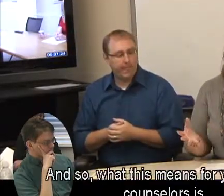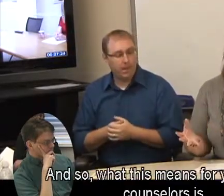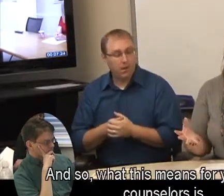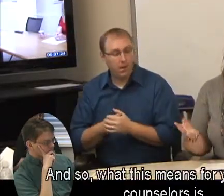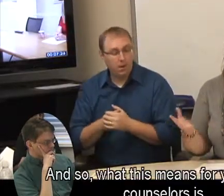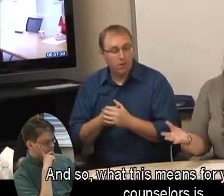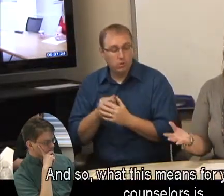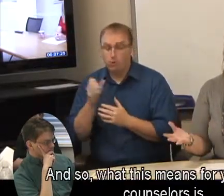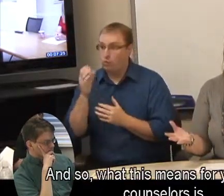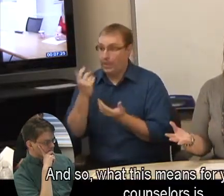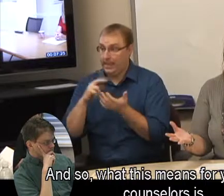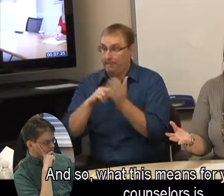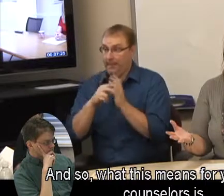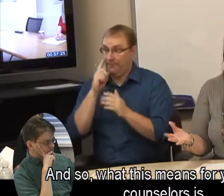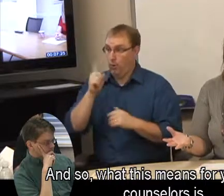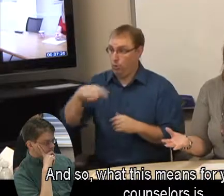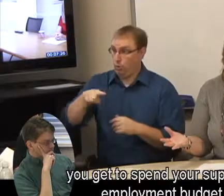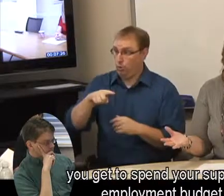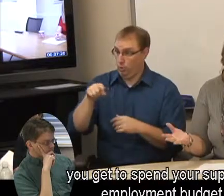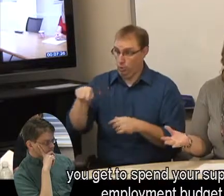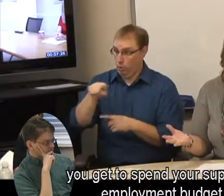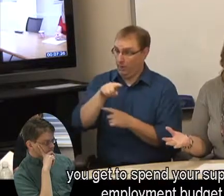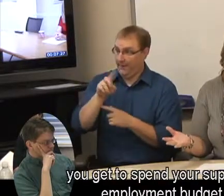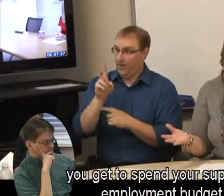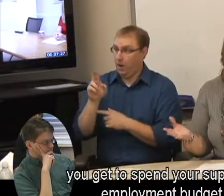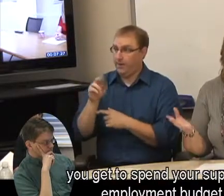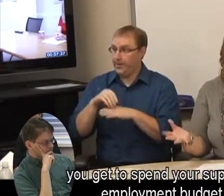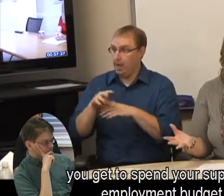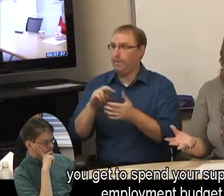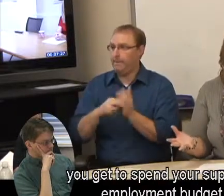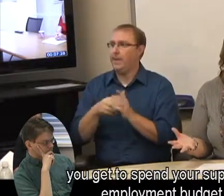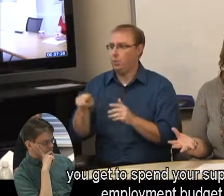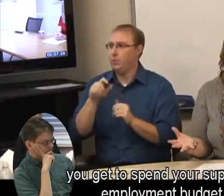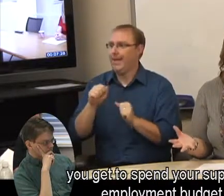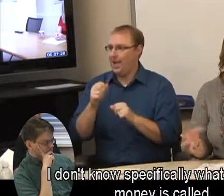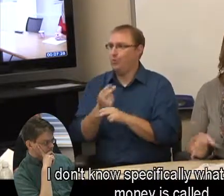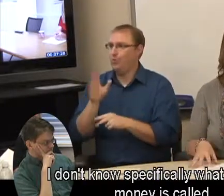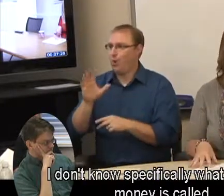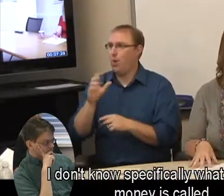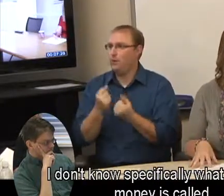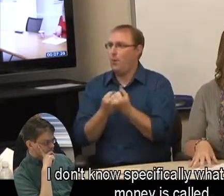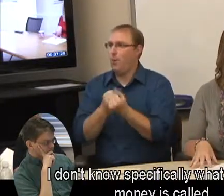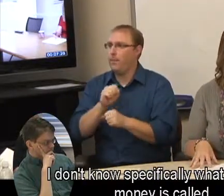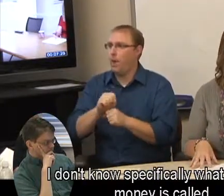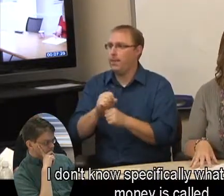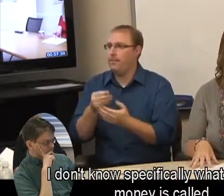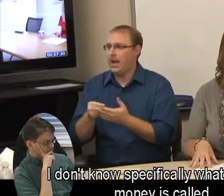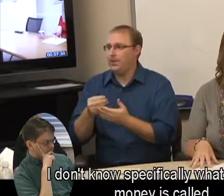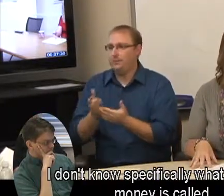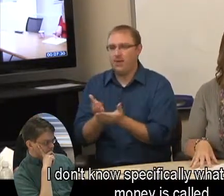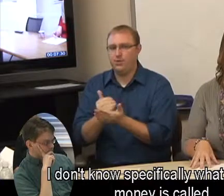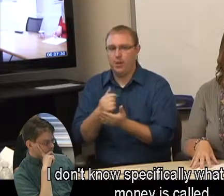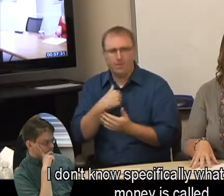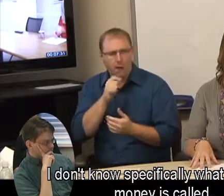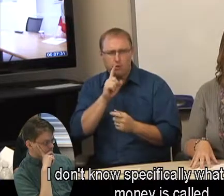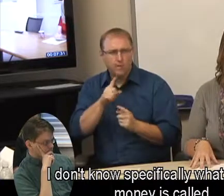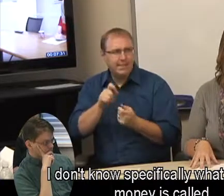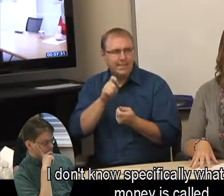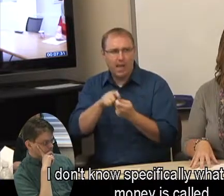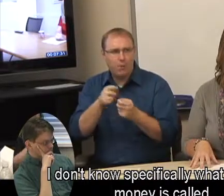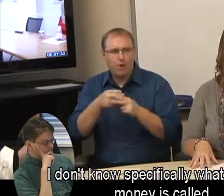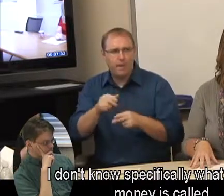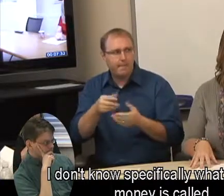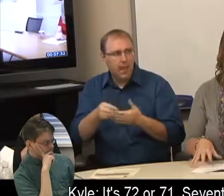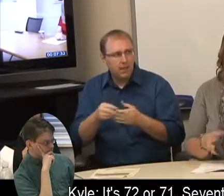And what this means for you as VR counselors is you get to spend your supported employment budget. I don't know specifically what that title money is